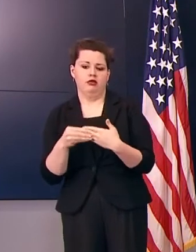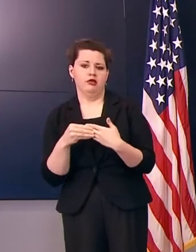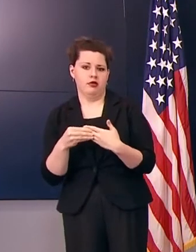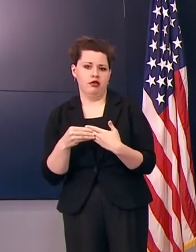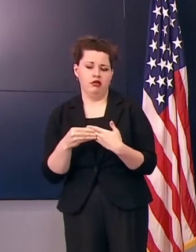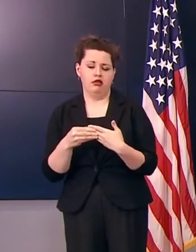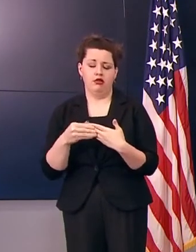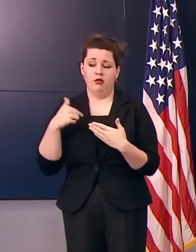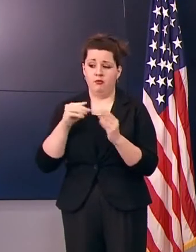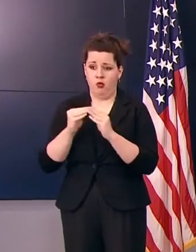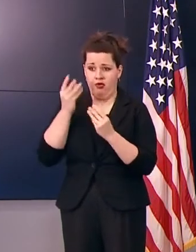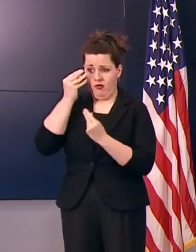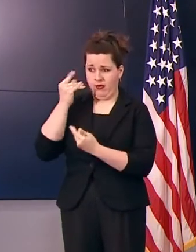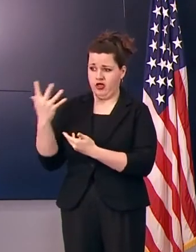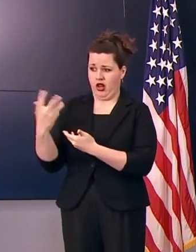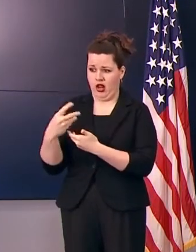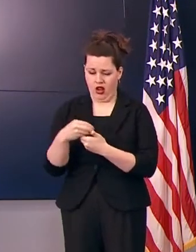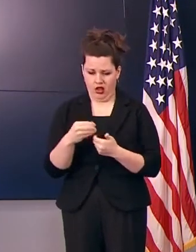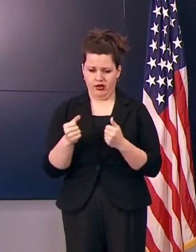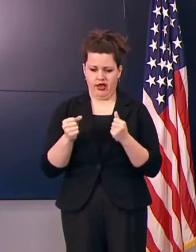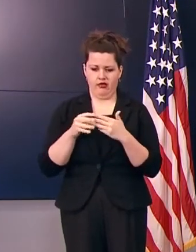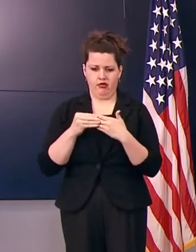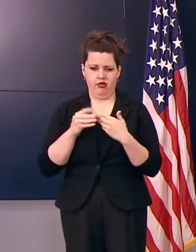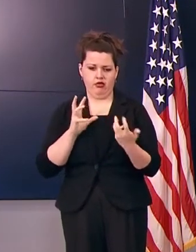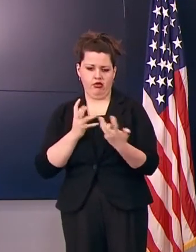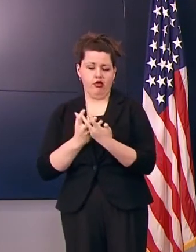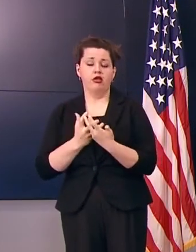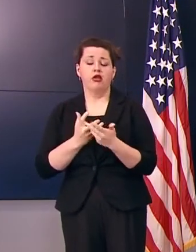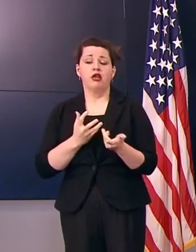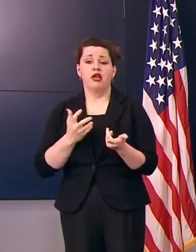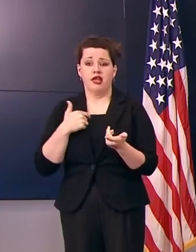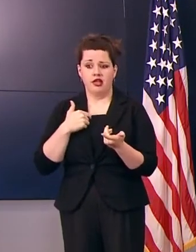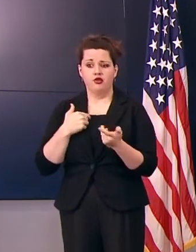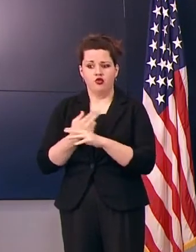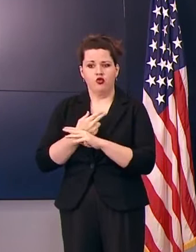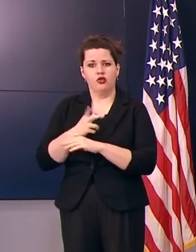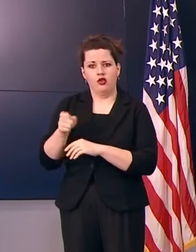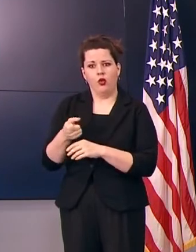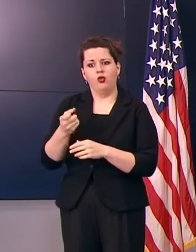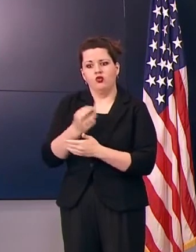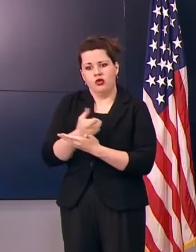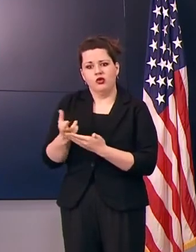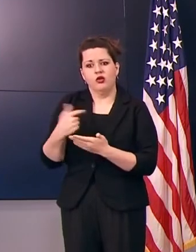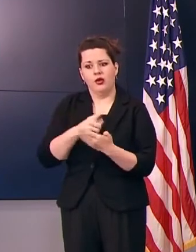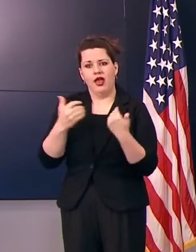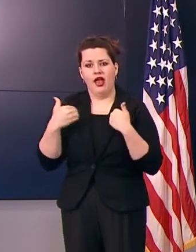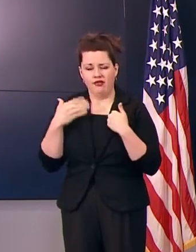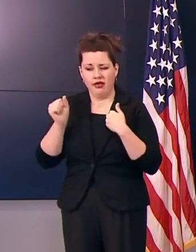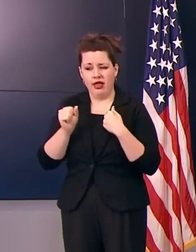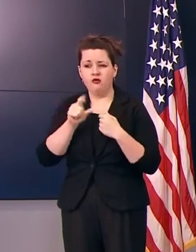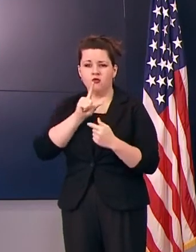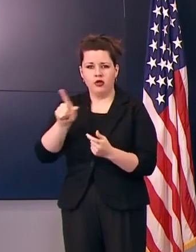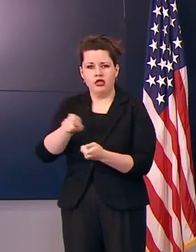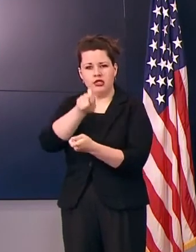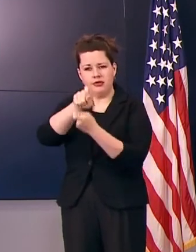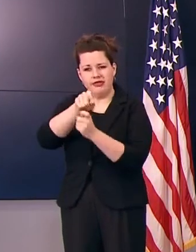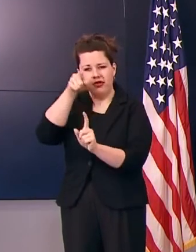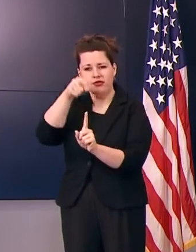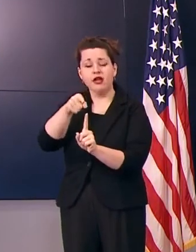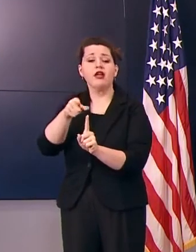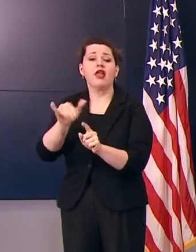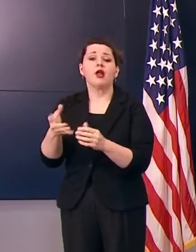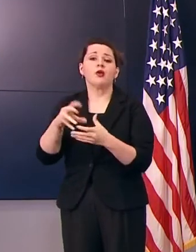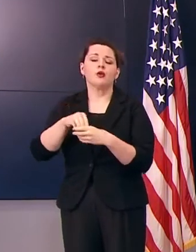more information and continuing to leverage the increasing resources that we have to be more targeted about that, which includes things like